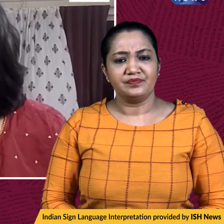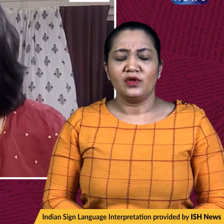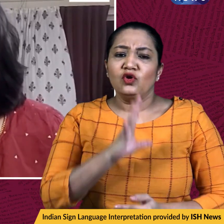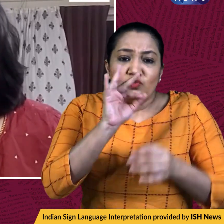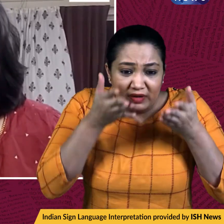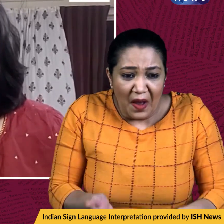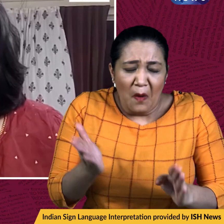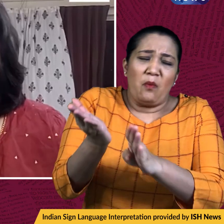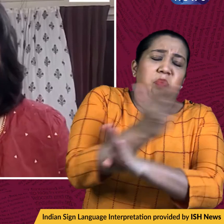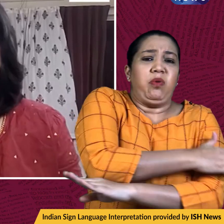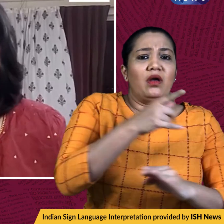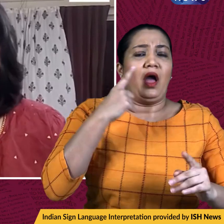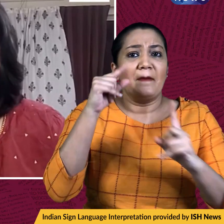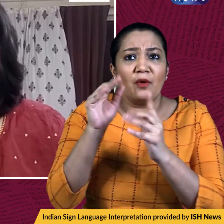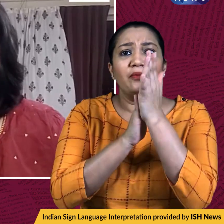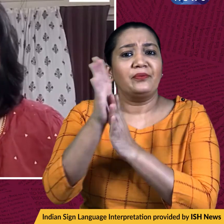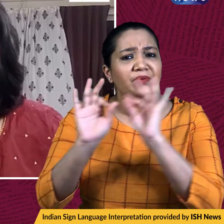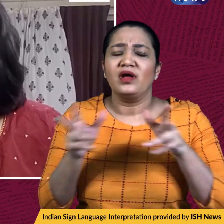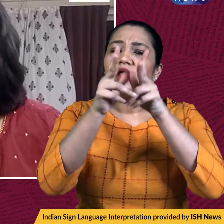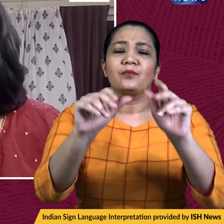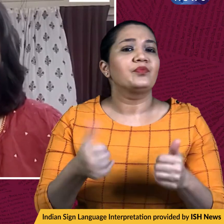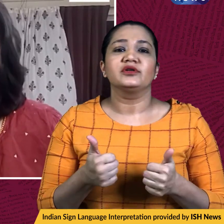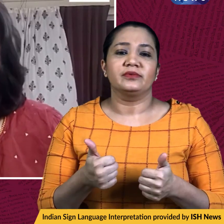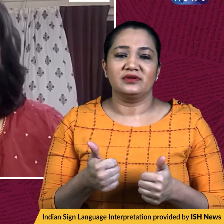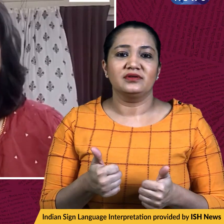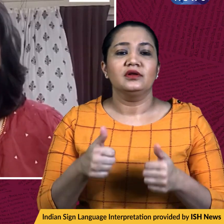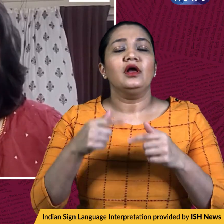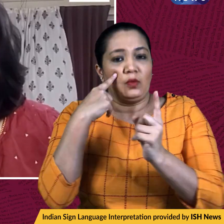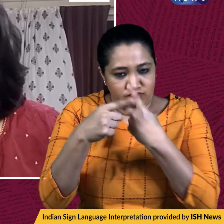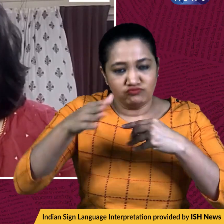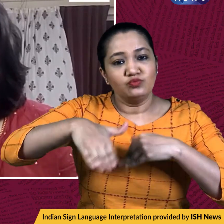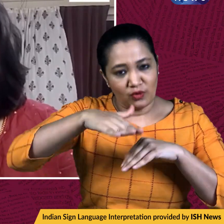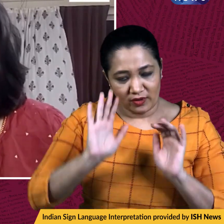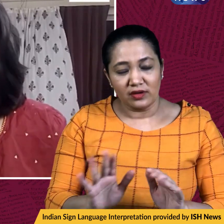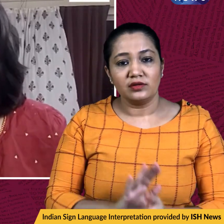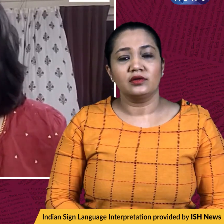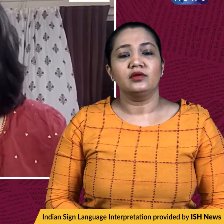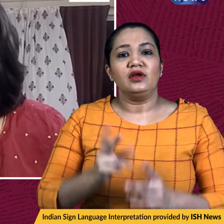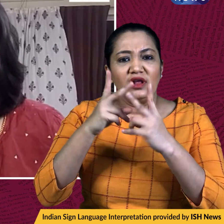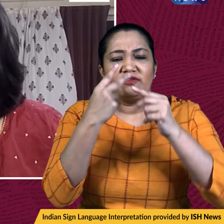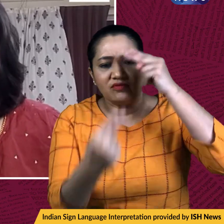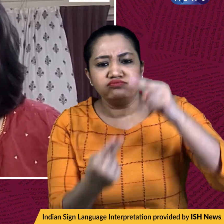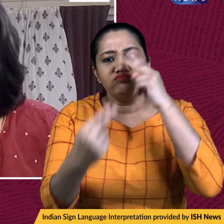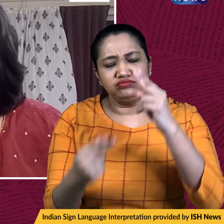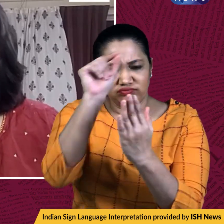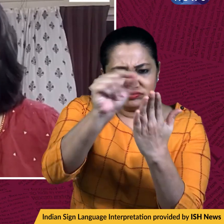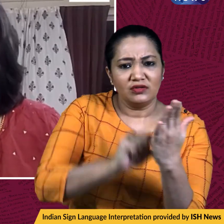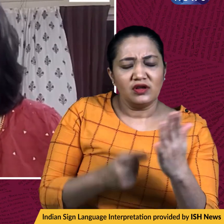premature to say there's no evidence against Aryan Khan, probes still in progress, recorded multiple statements, have not